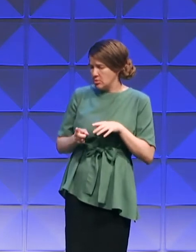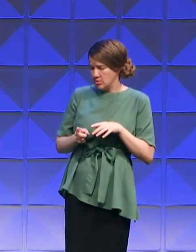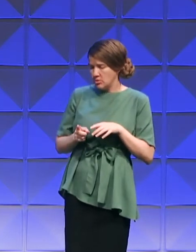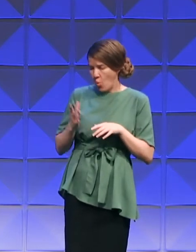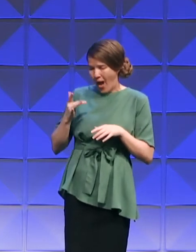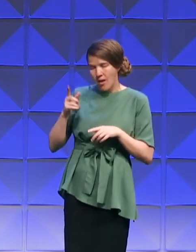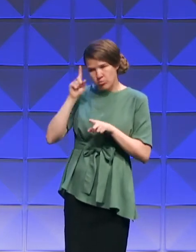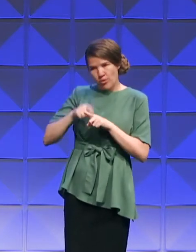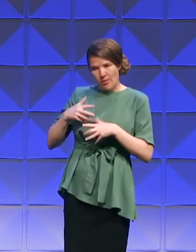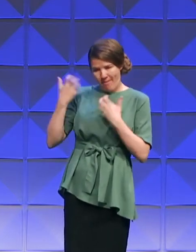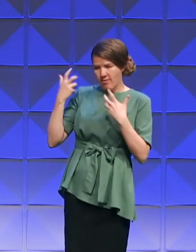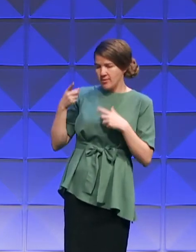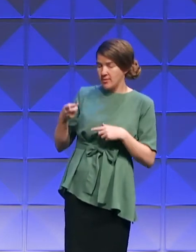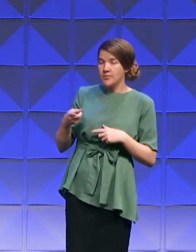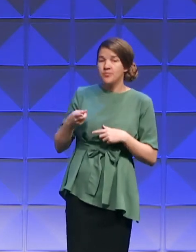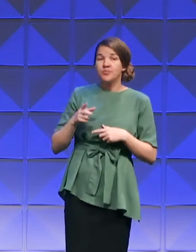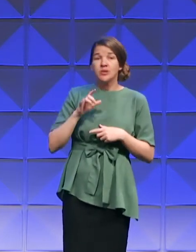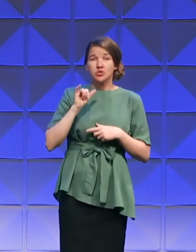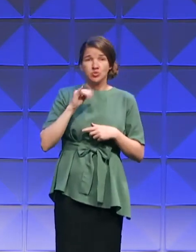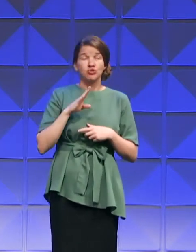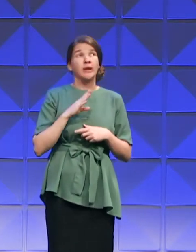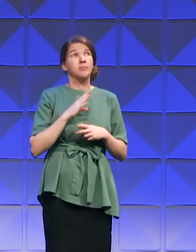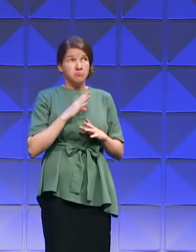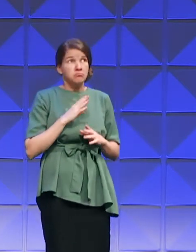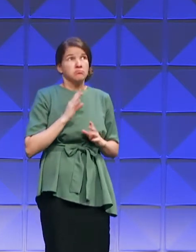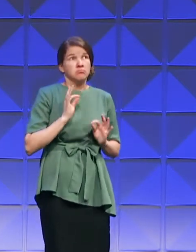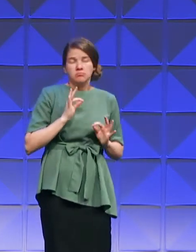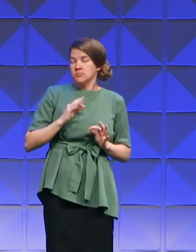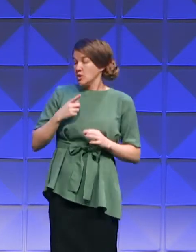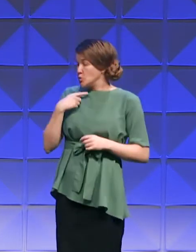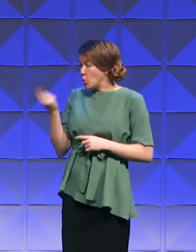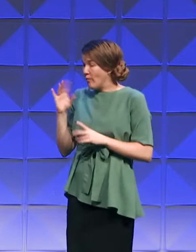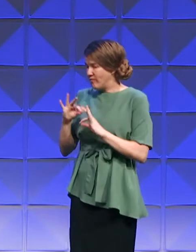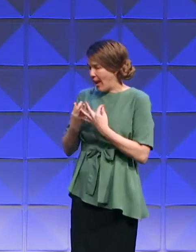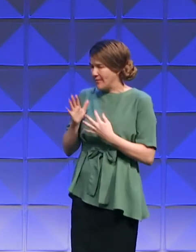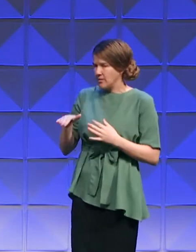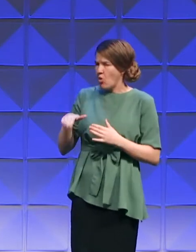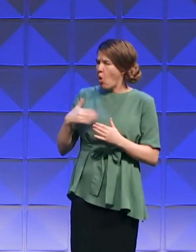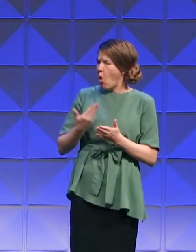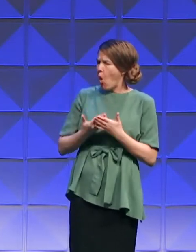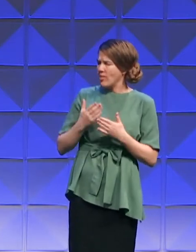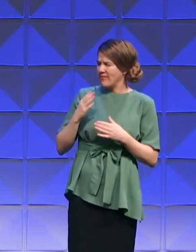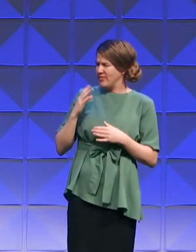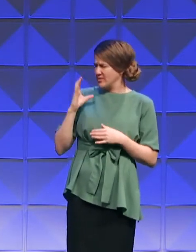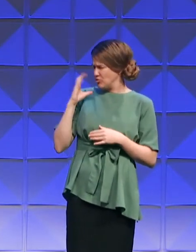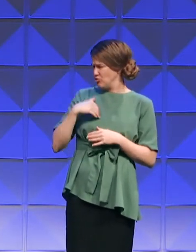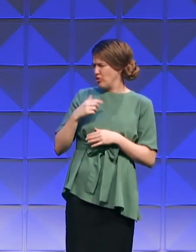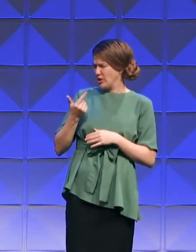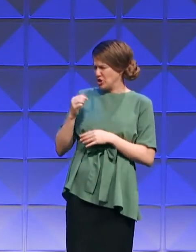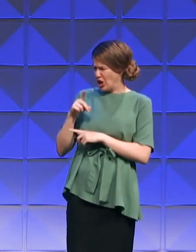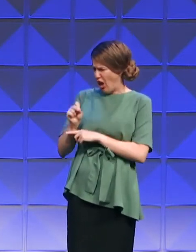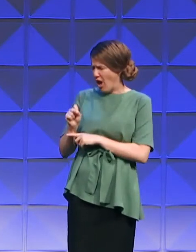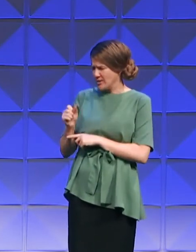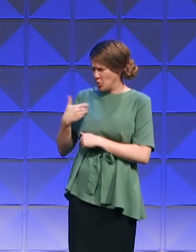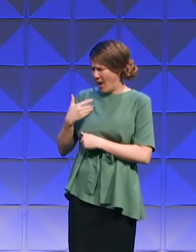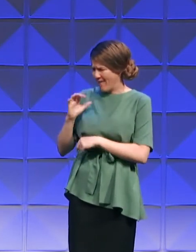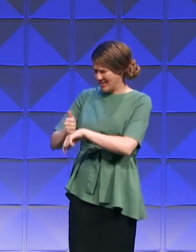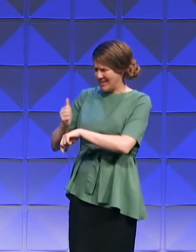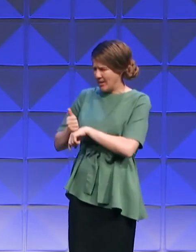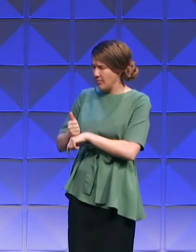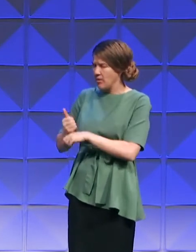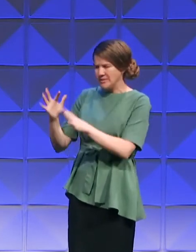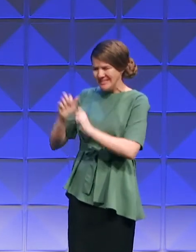unto his household and to all that were with him, Put away the strange gods that were among you, and be